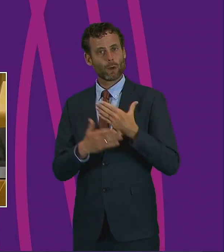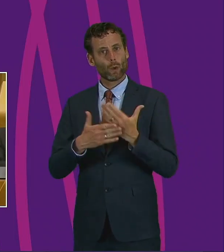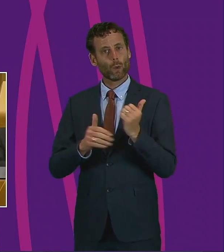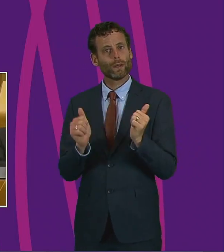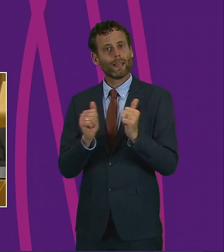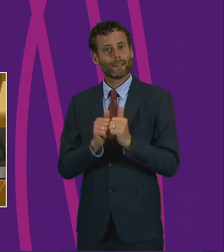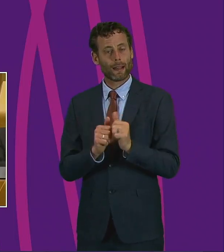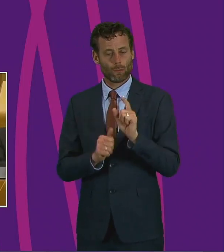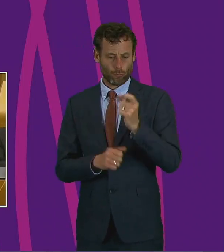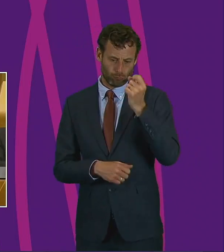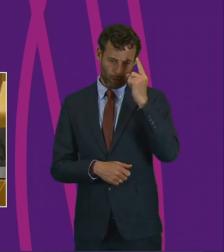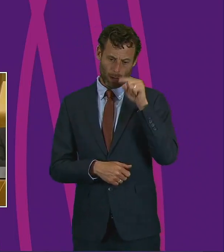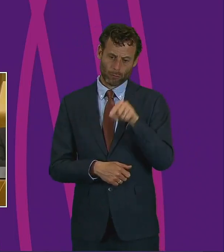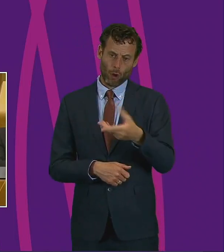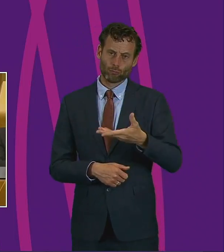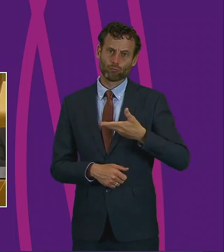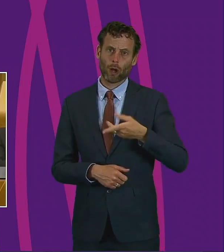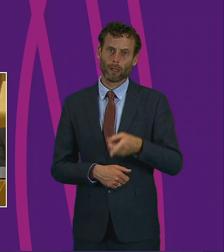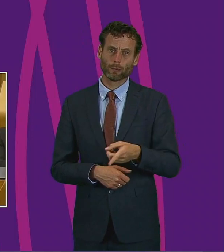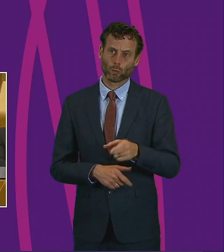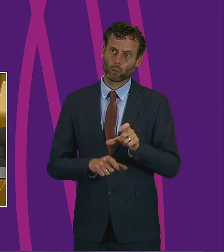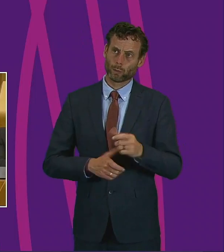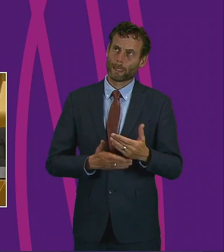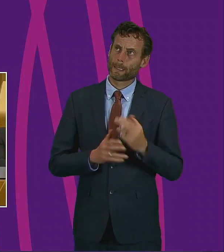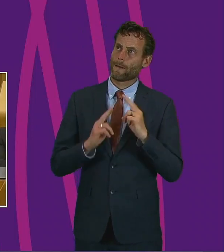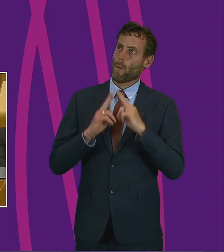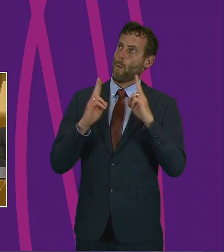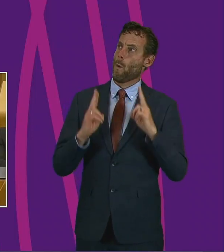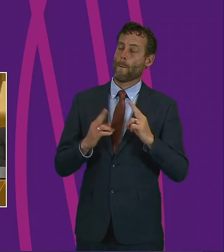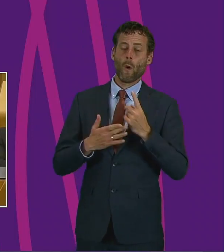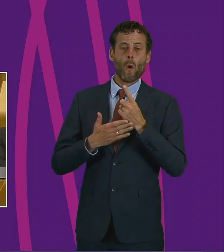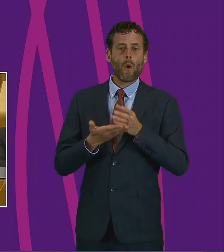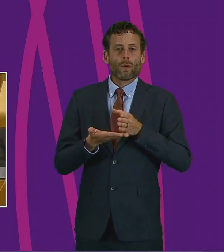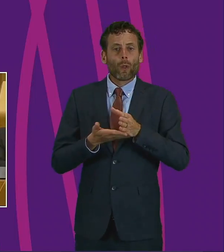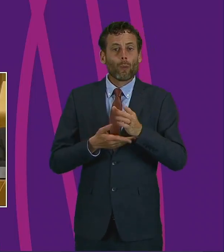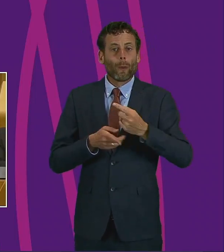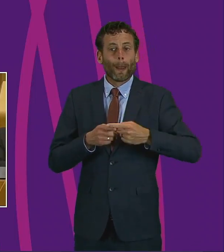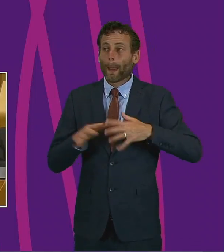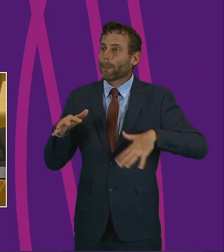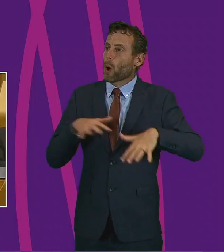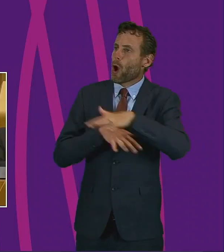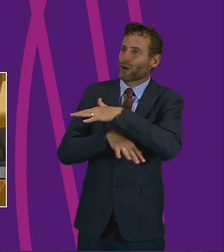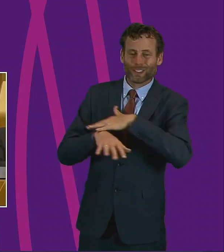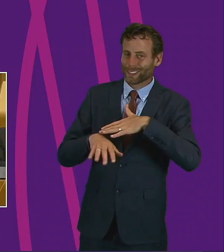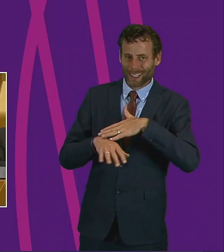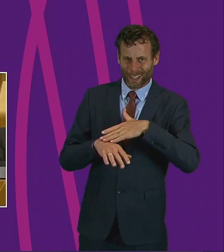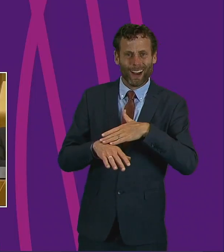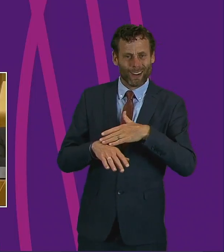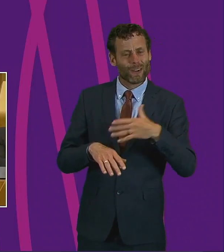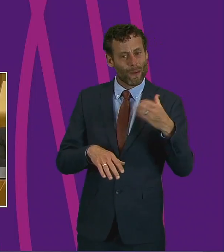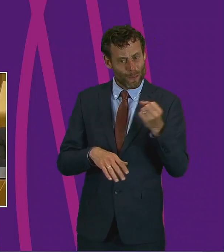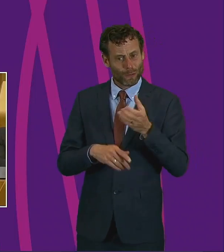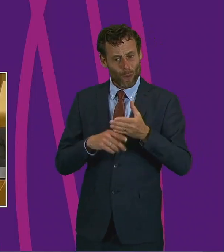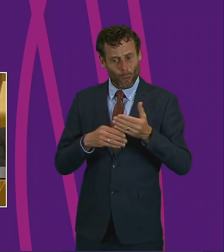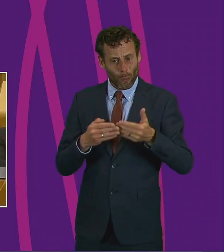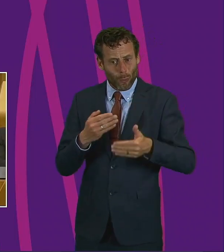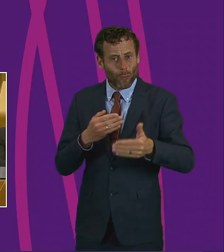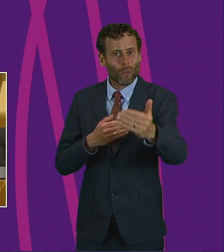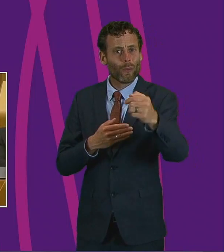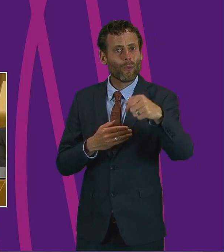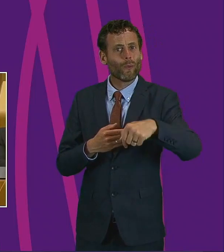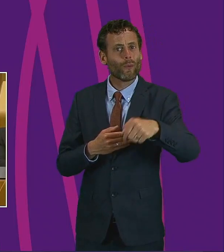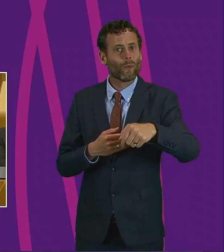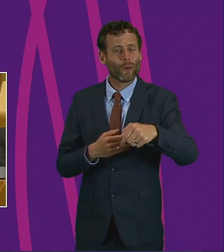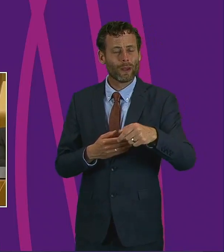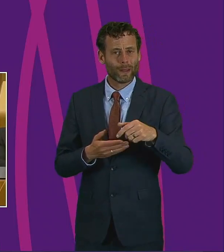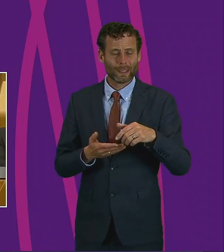upheld, not only during the emergency but beyond it as well. This is about giving certainty to landlords as well as to tenants.